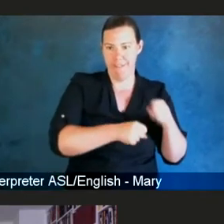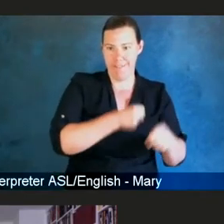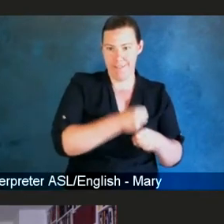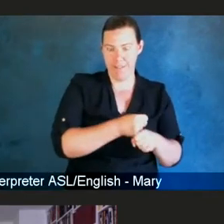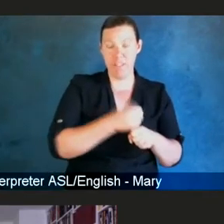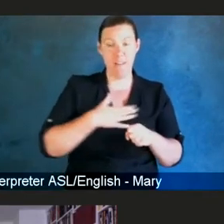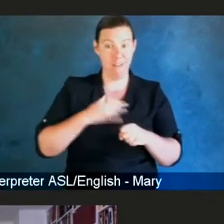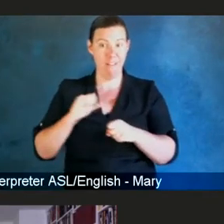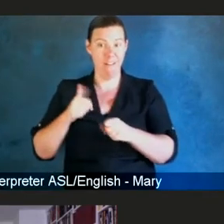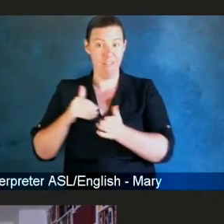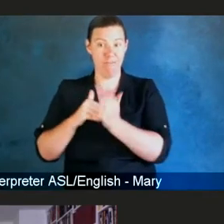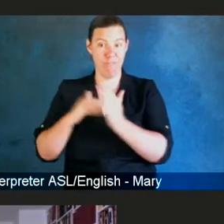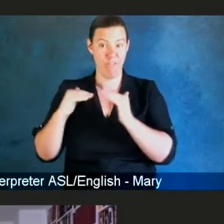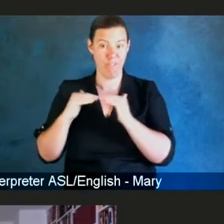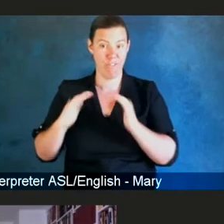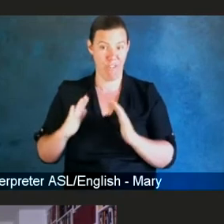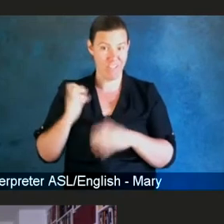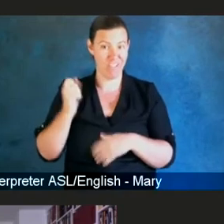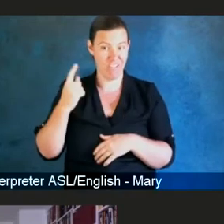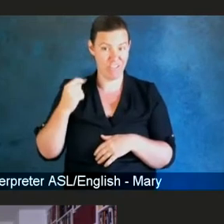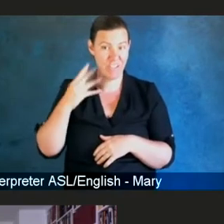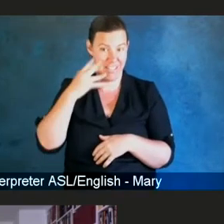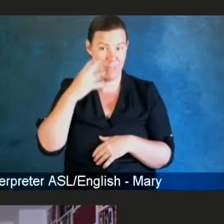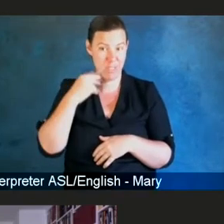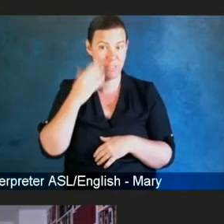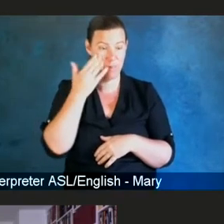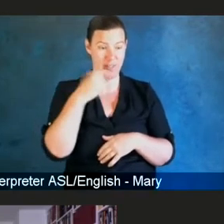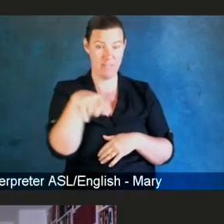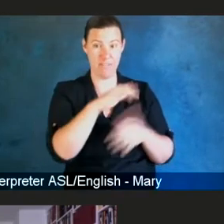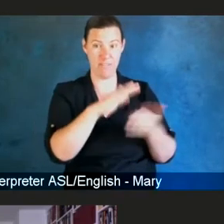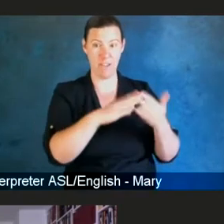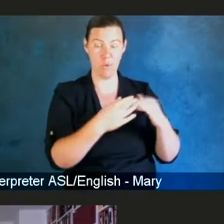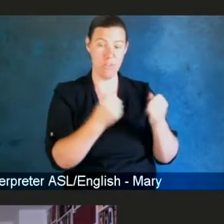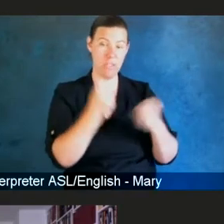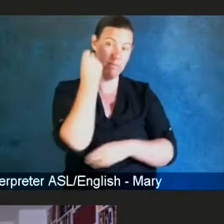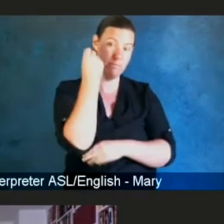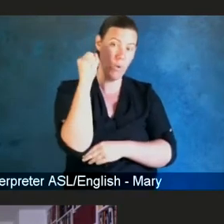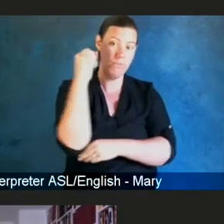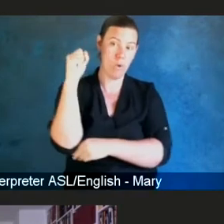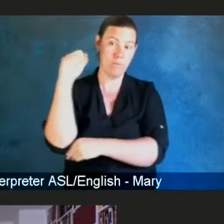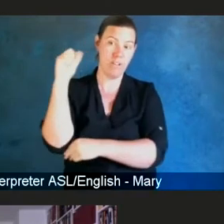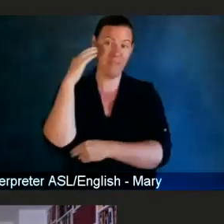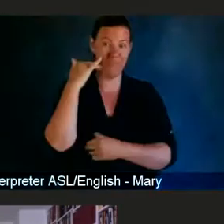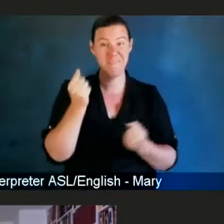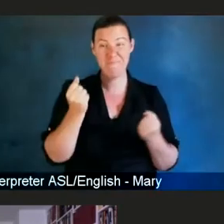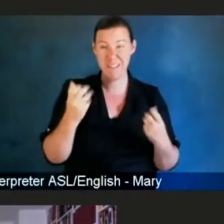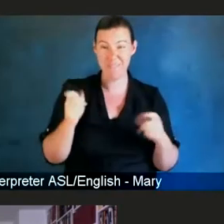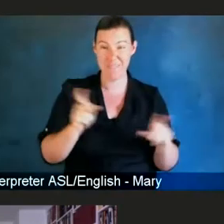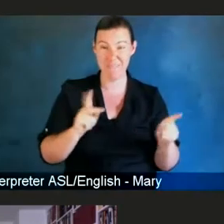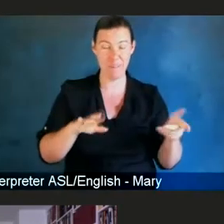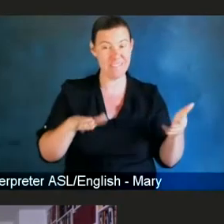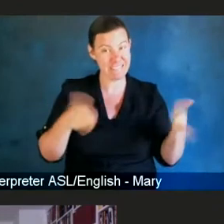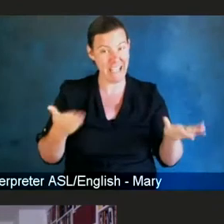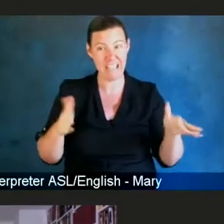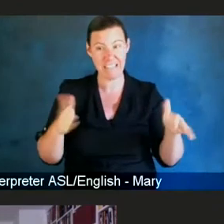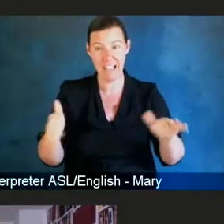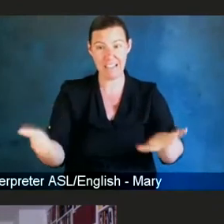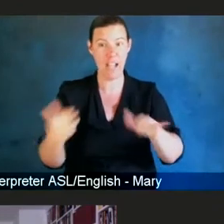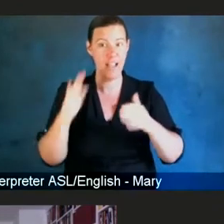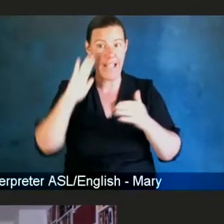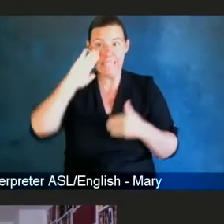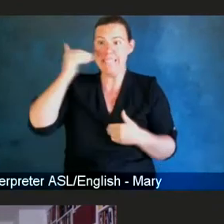protesting violently because people were dying and there appeared to be nothing being done.